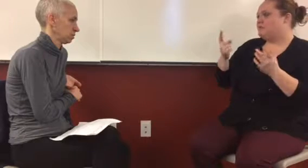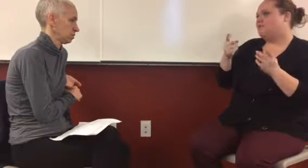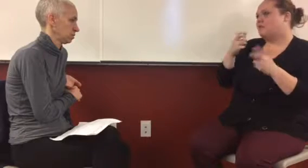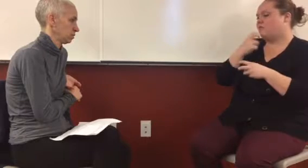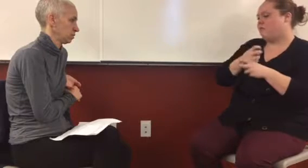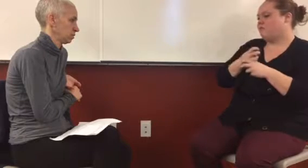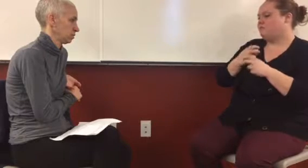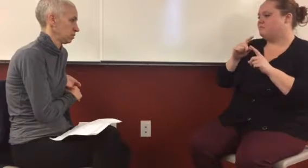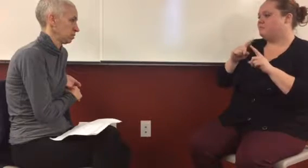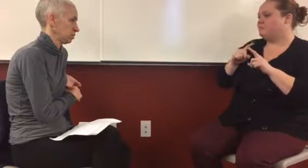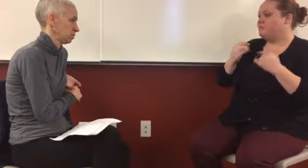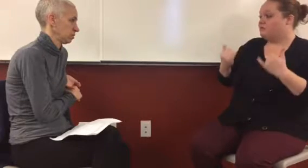this, or...?